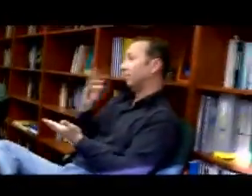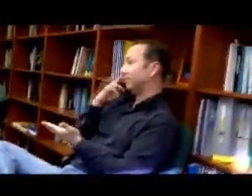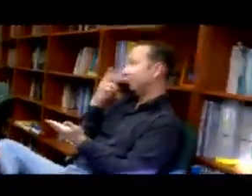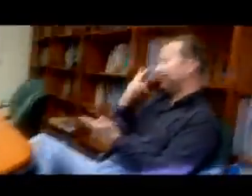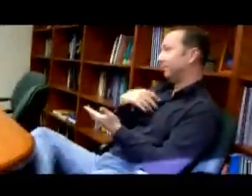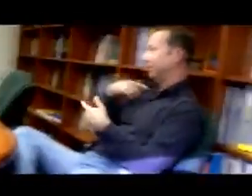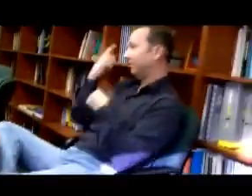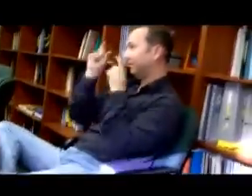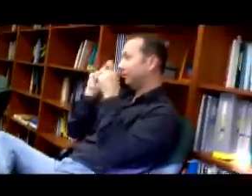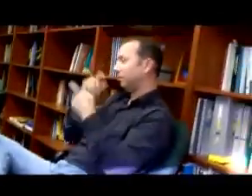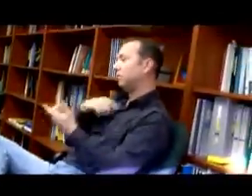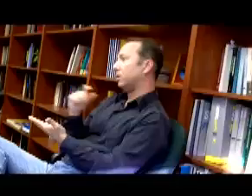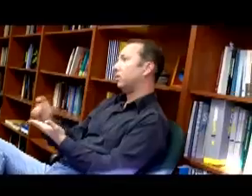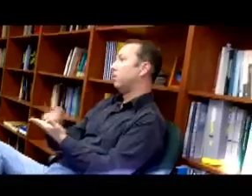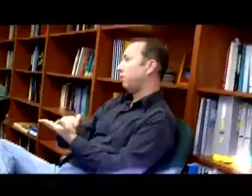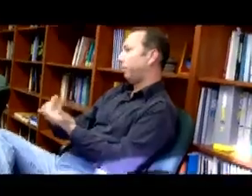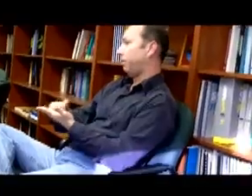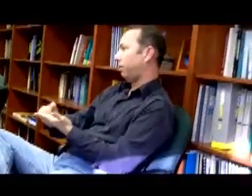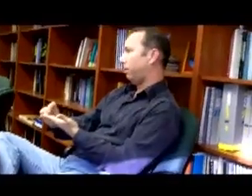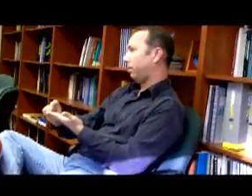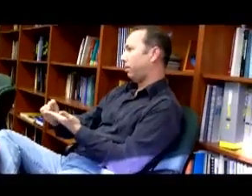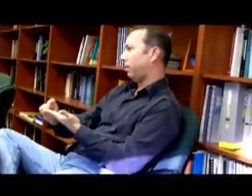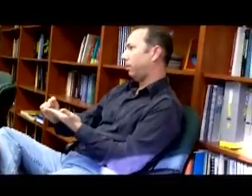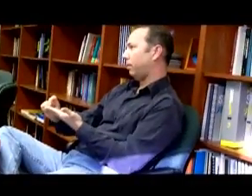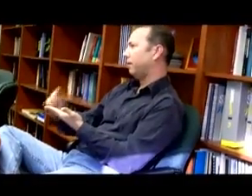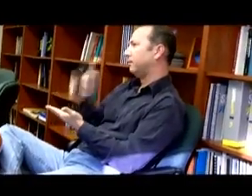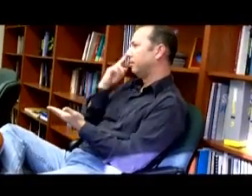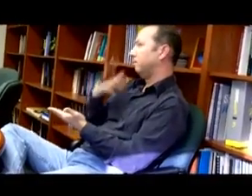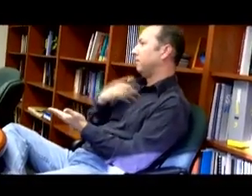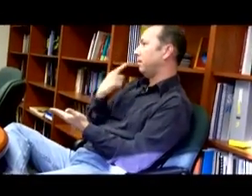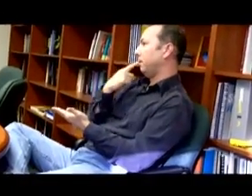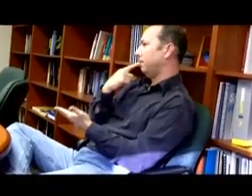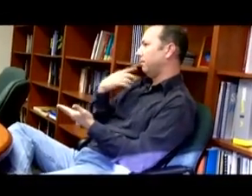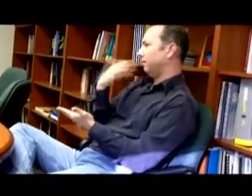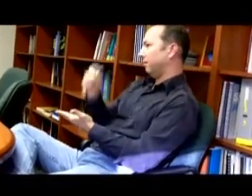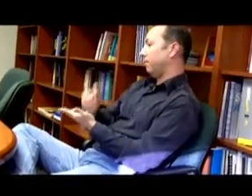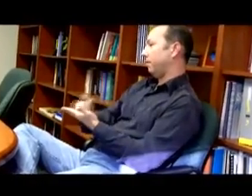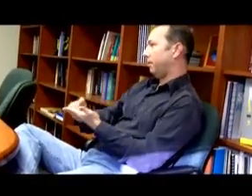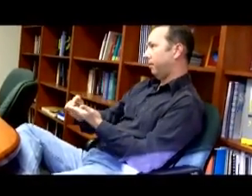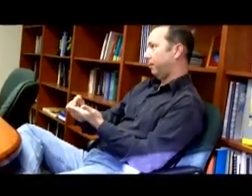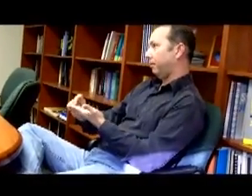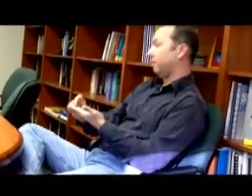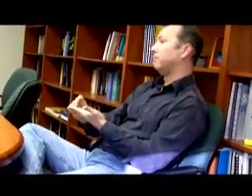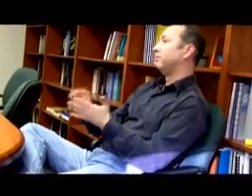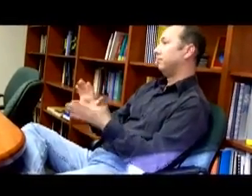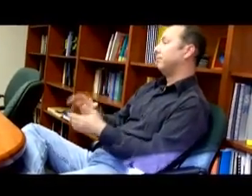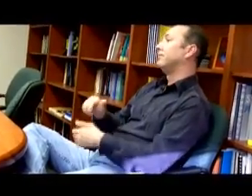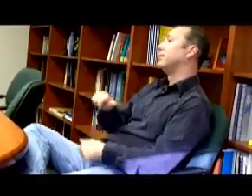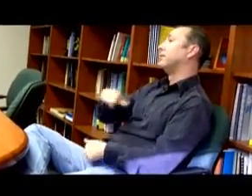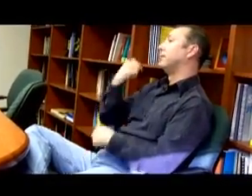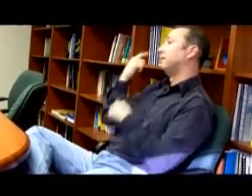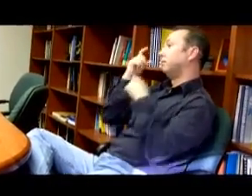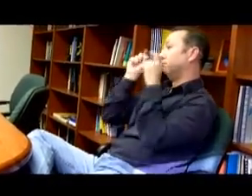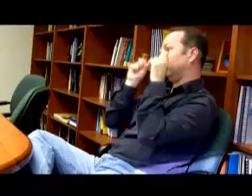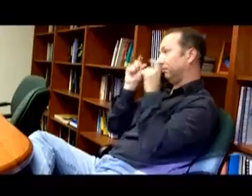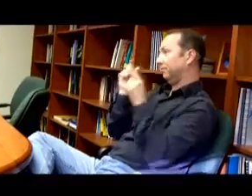And so my facial expression is like this. So my tongue is slightly protruding between my lips.